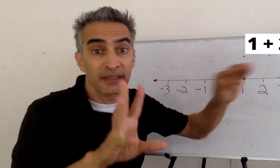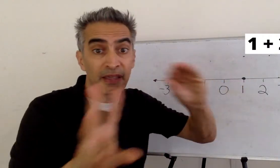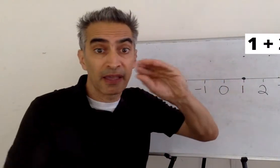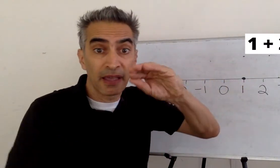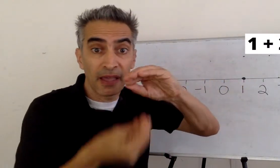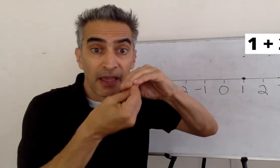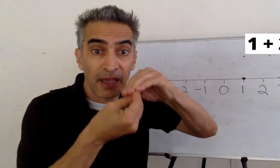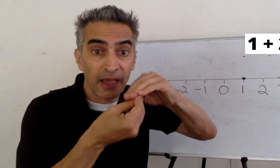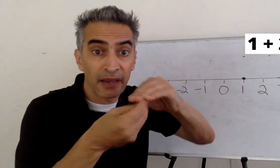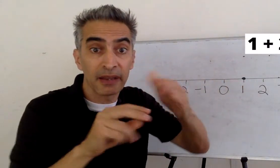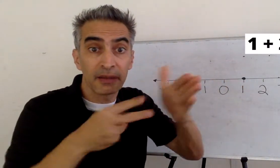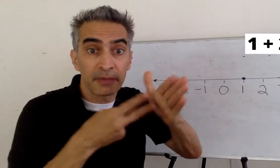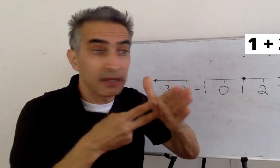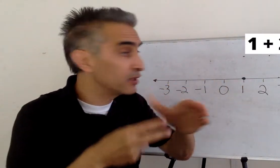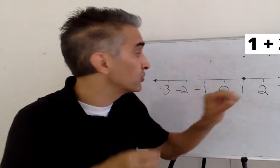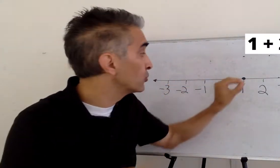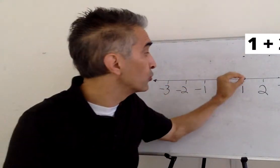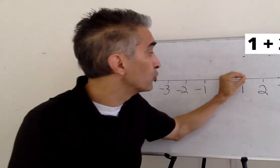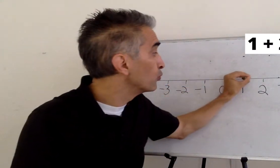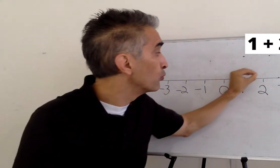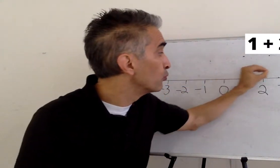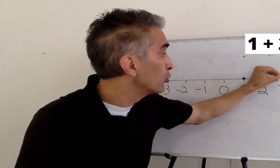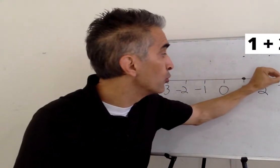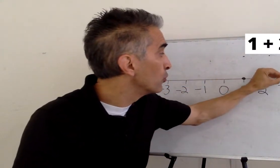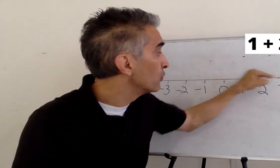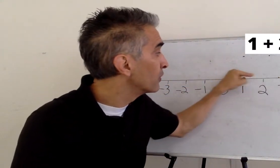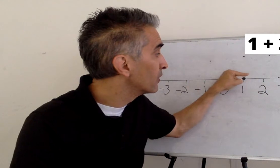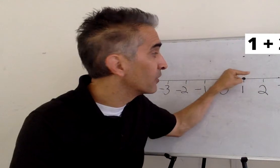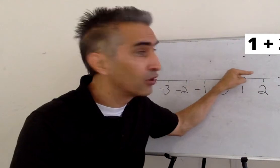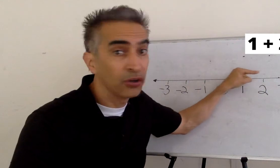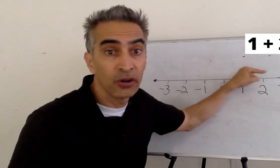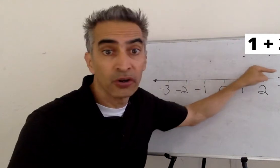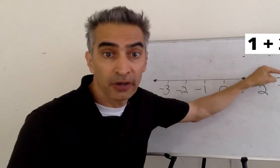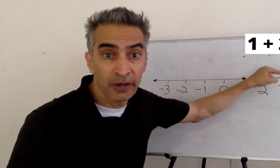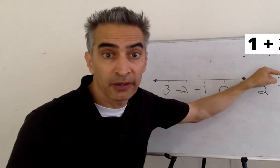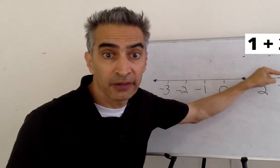Next, this addition sign means we're going to move to the right.